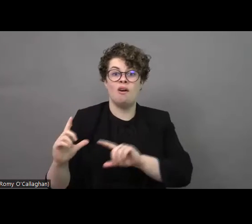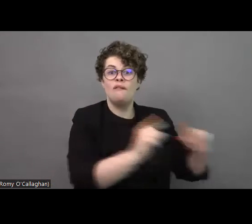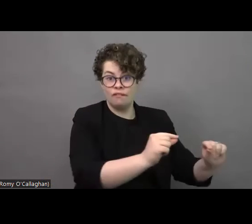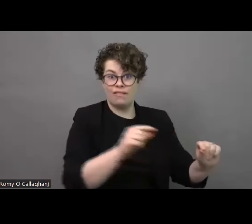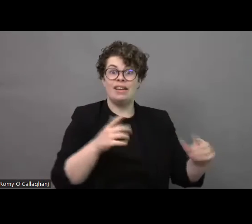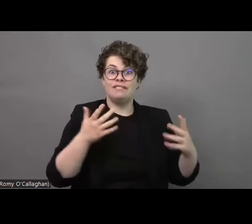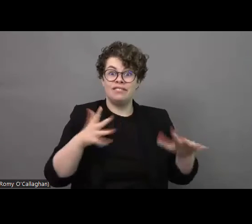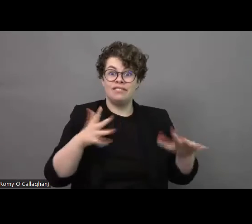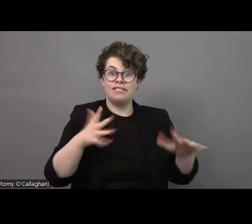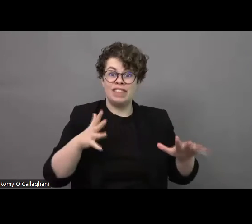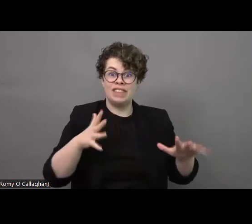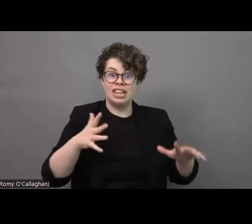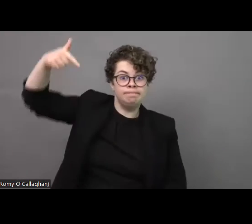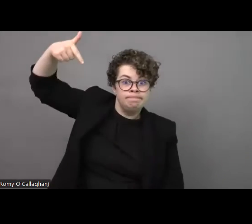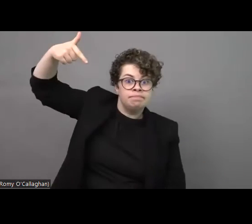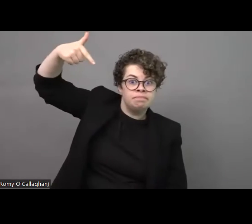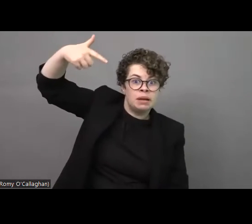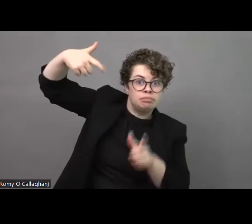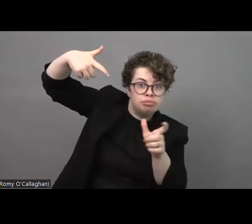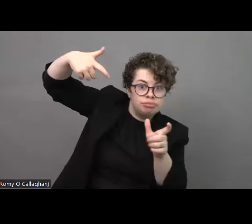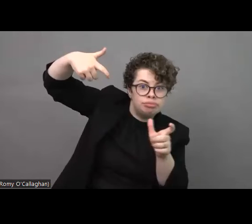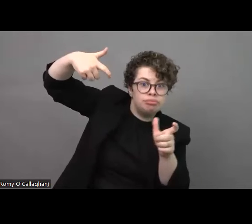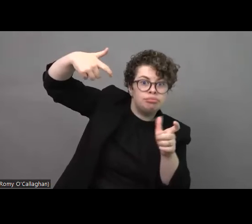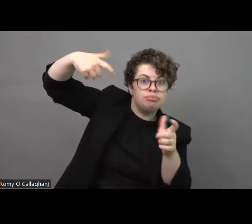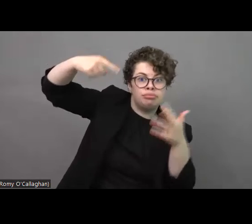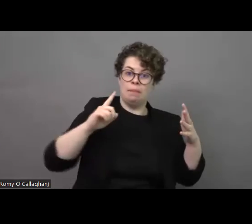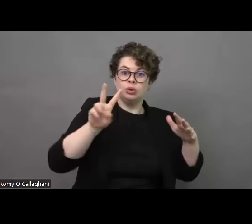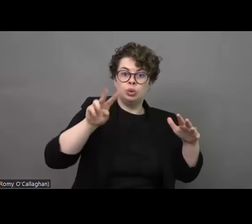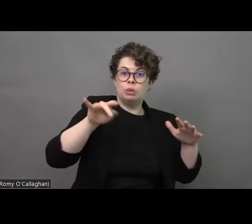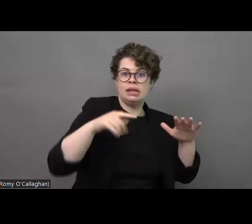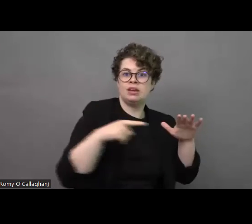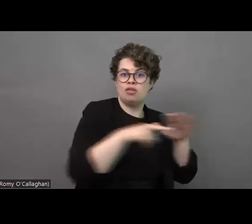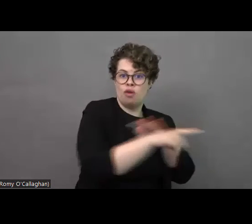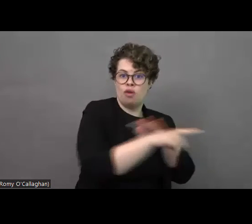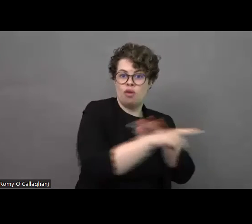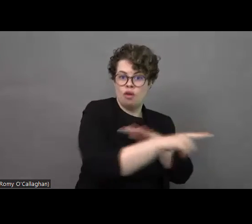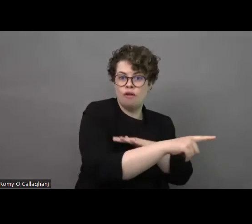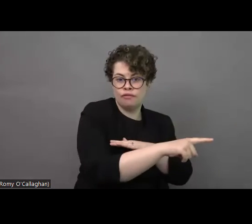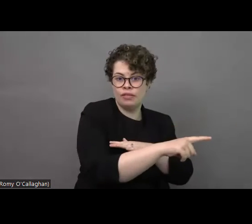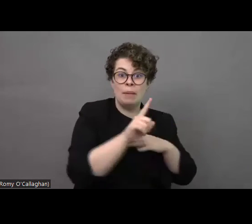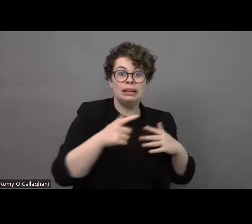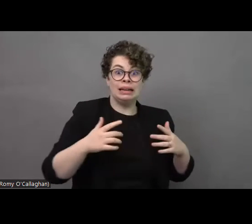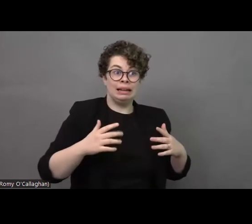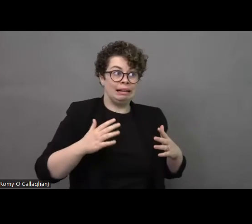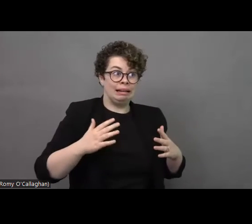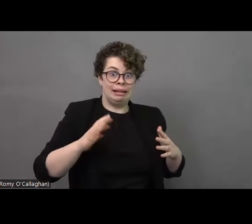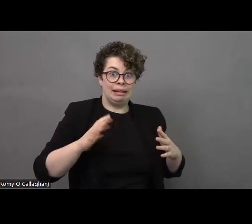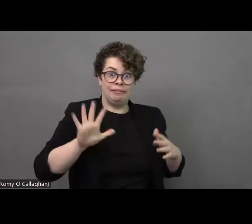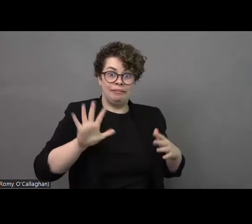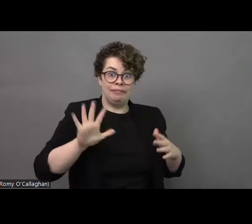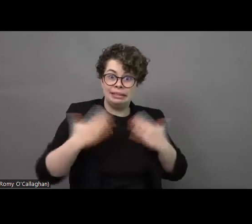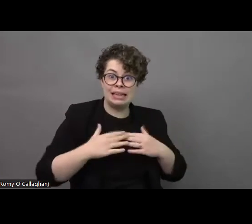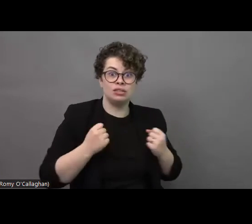that only a few persons with disabilities who have been able to leave well